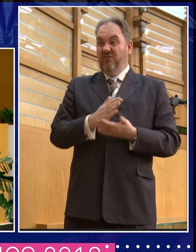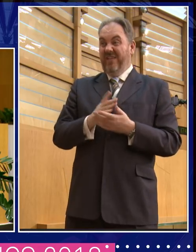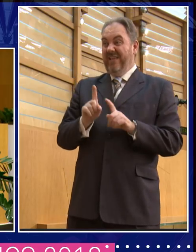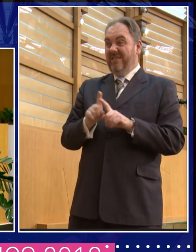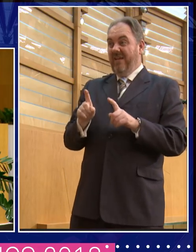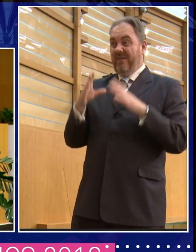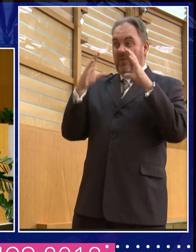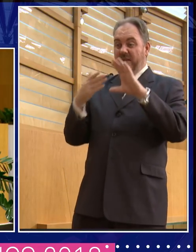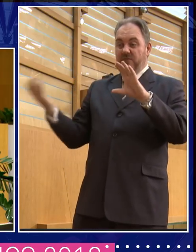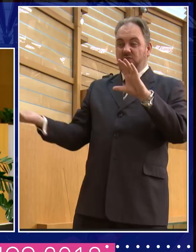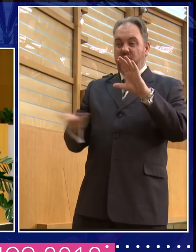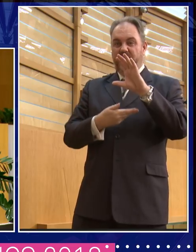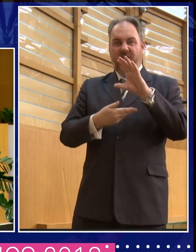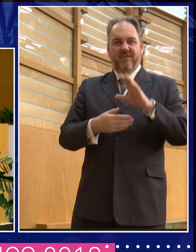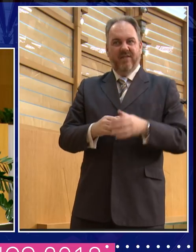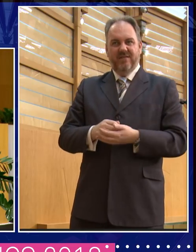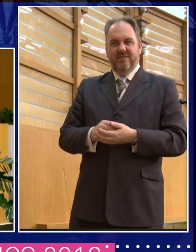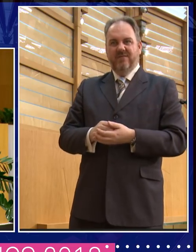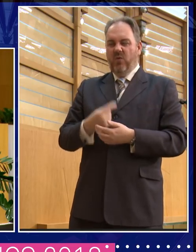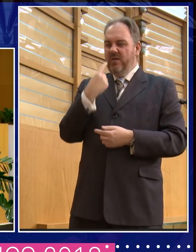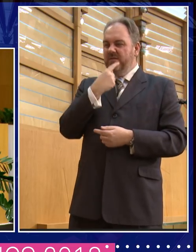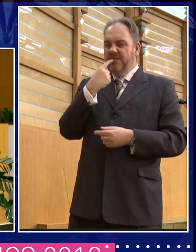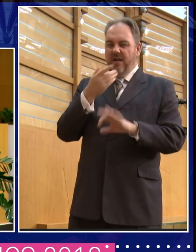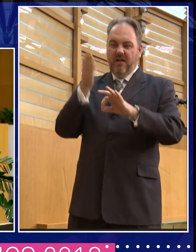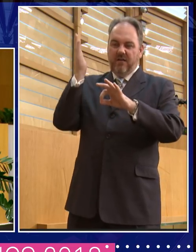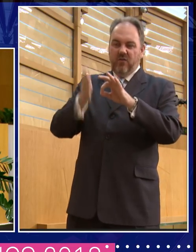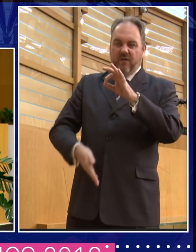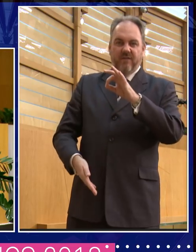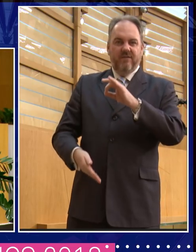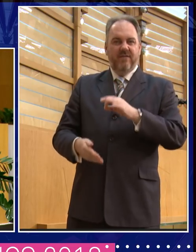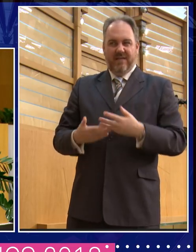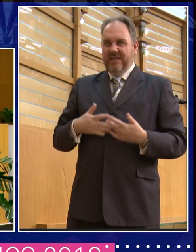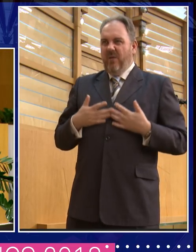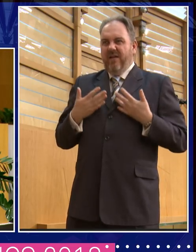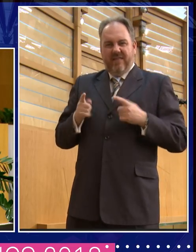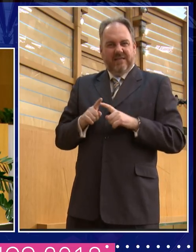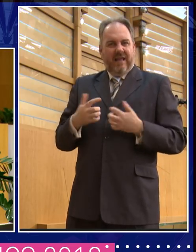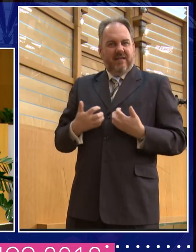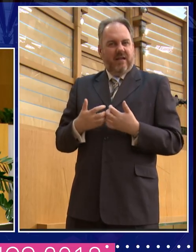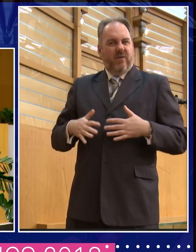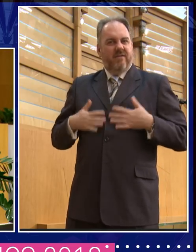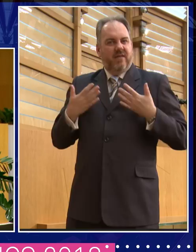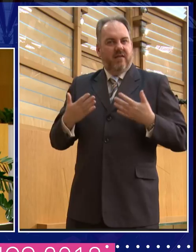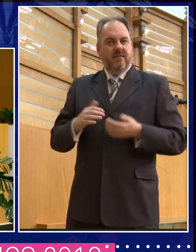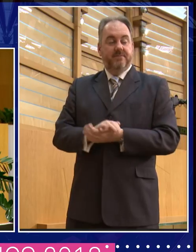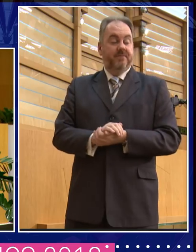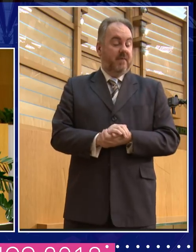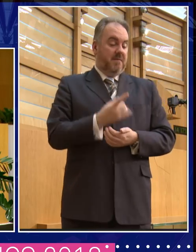Um, I... Tongues cut out. Tongues cut out. I became very interested, actually, in how, um, the